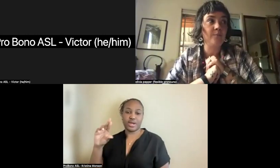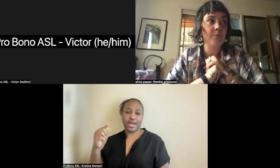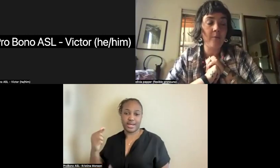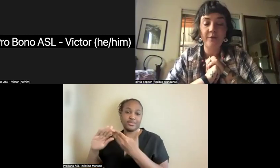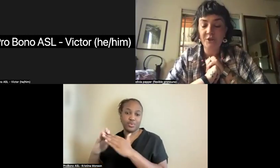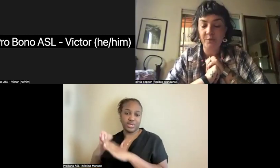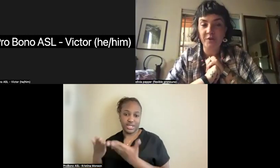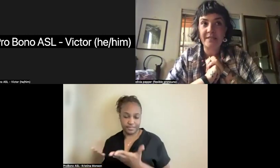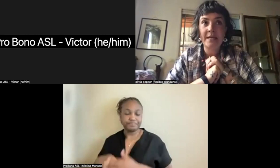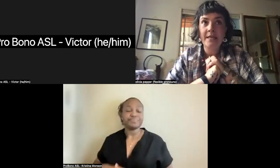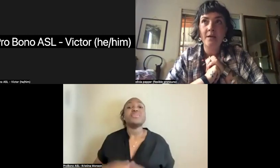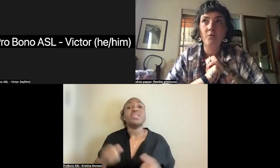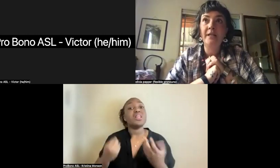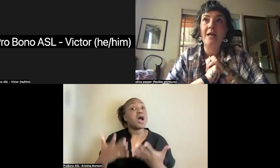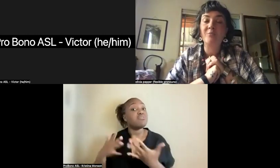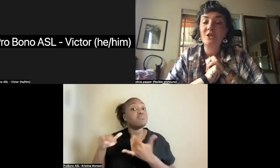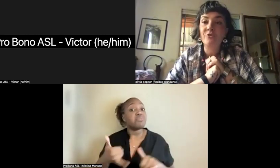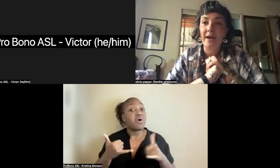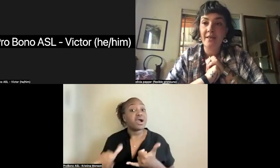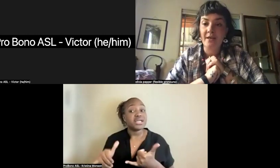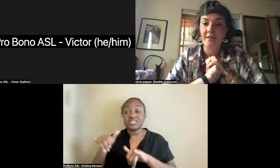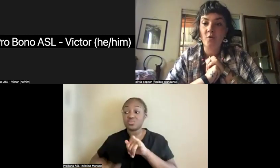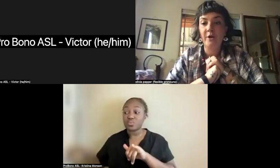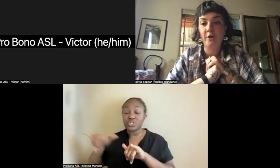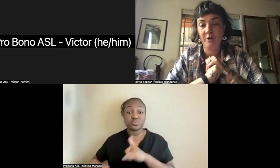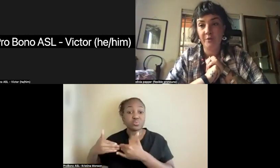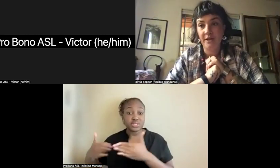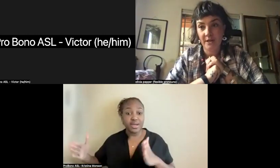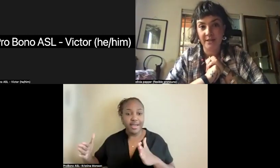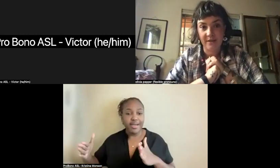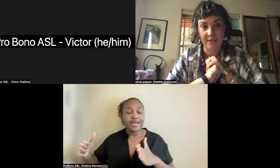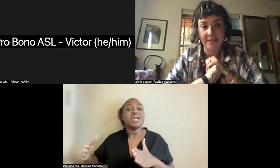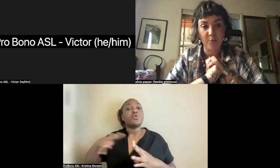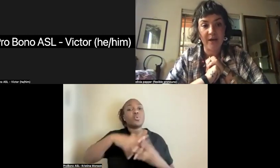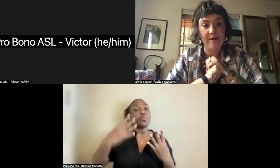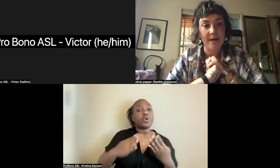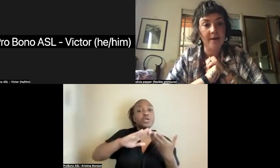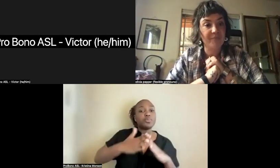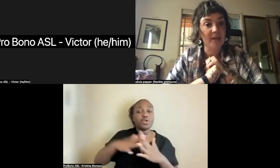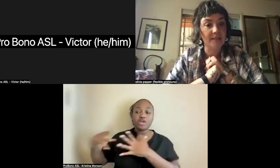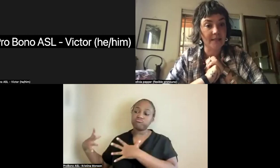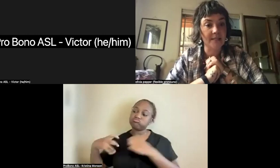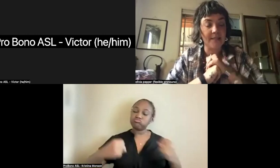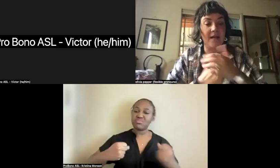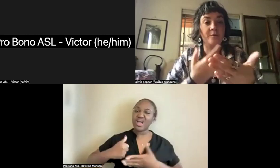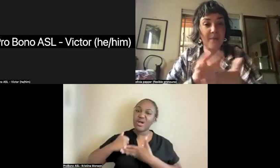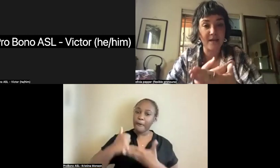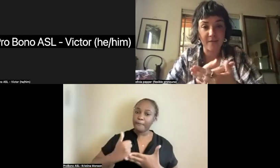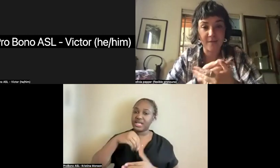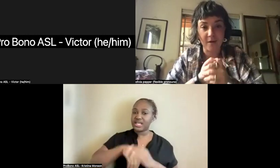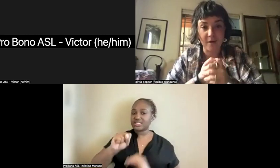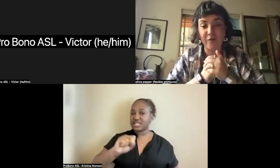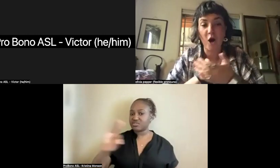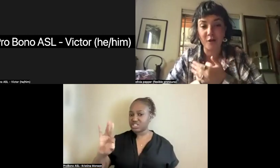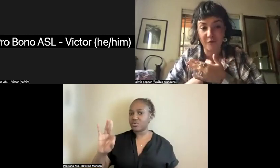and public rituals really helped strengthen the queer community in the San Francisco Bay Area in the 60s and helped make